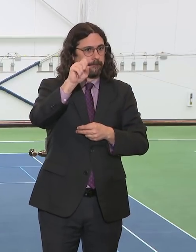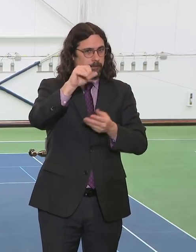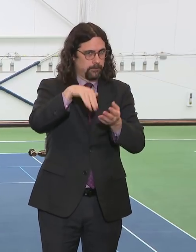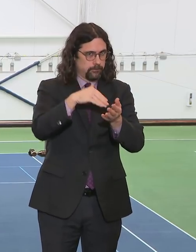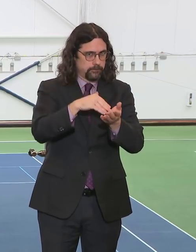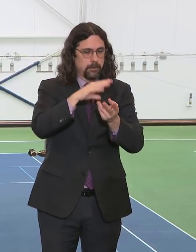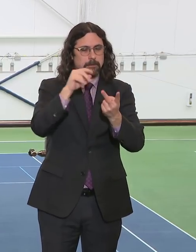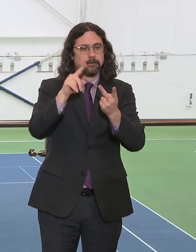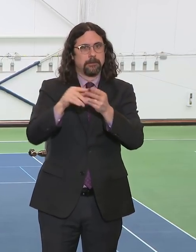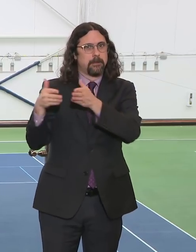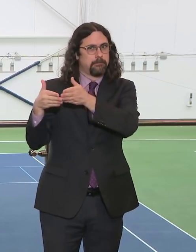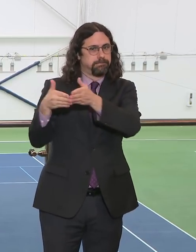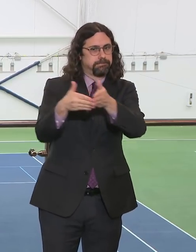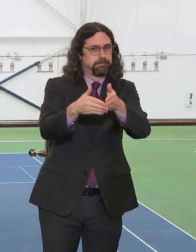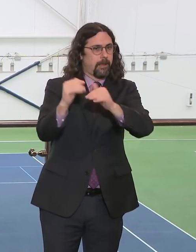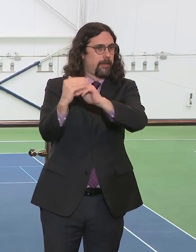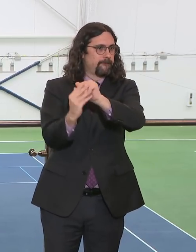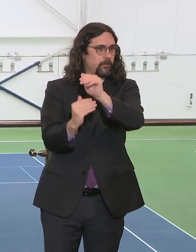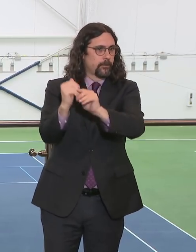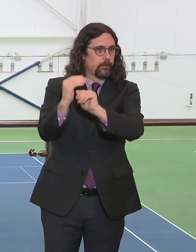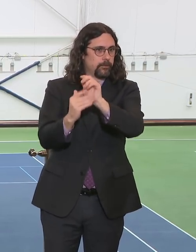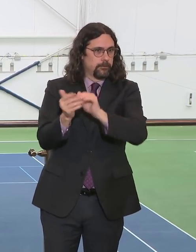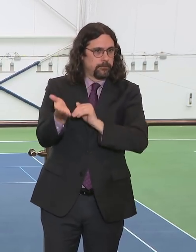will match those patients with the proper space.